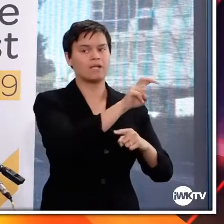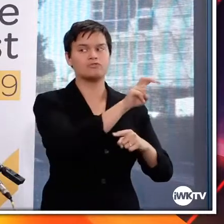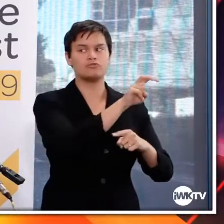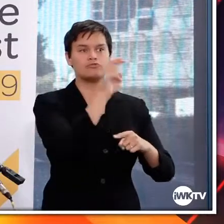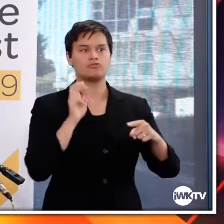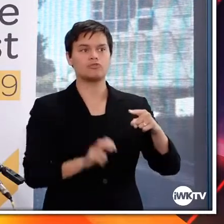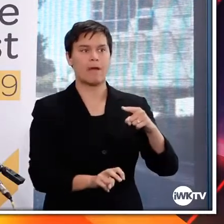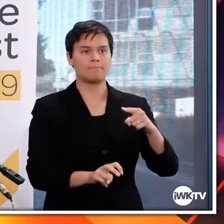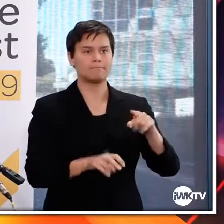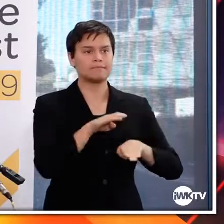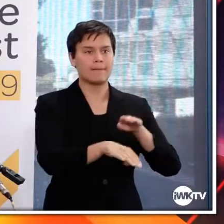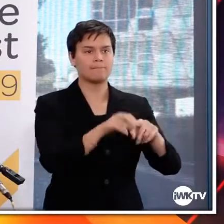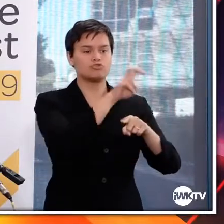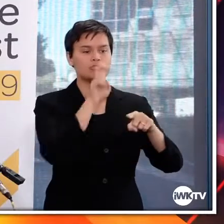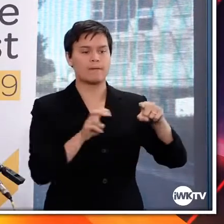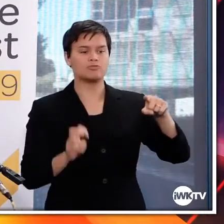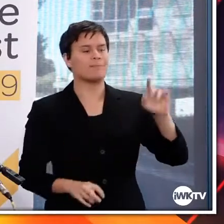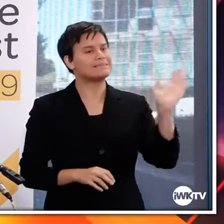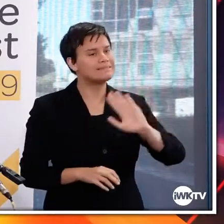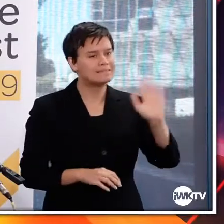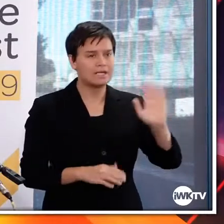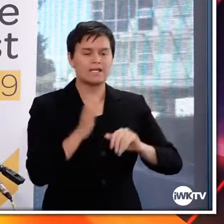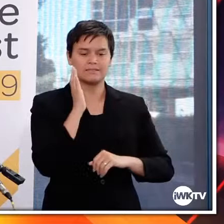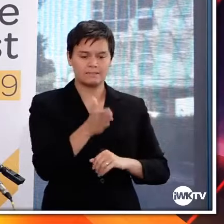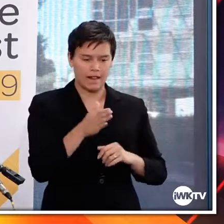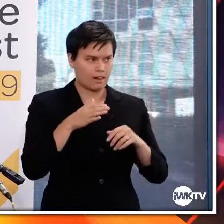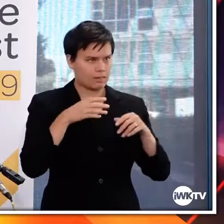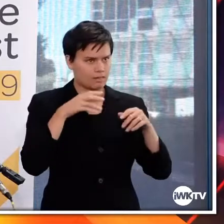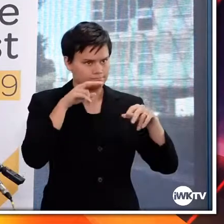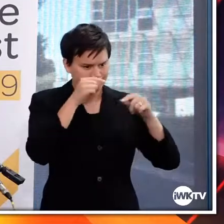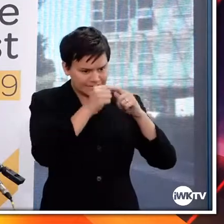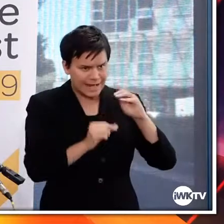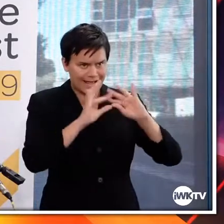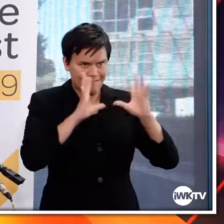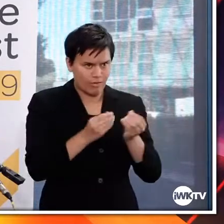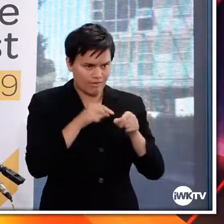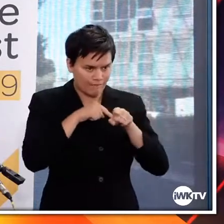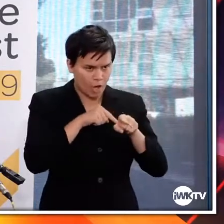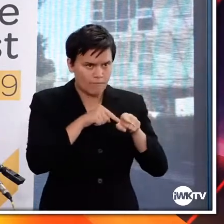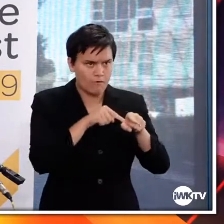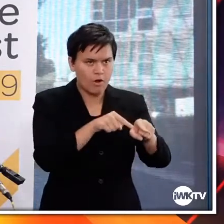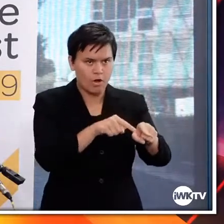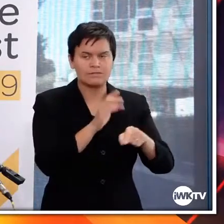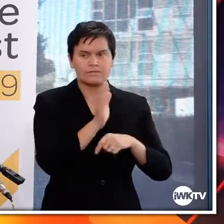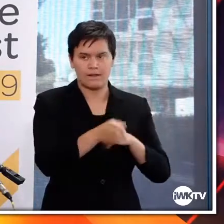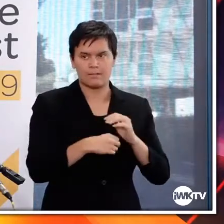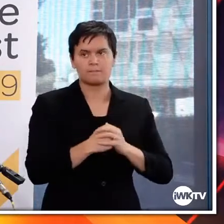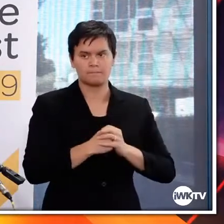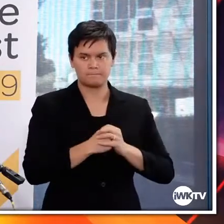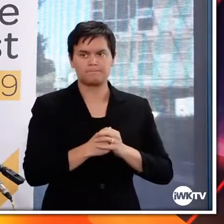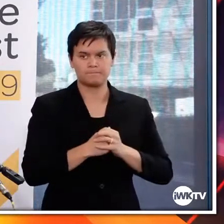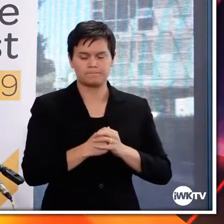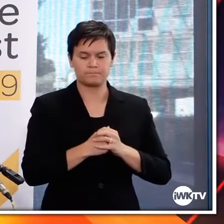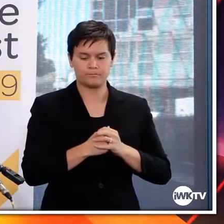that we needed to ensure we met. And this is the same as we will be doing for all of the COVID vaccines.